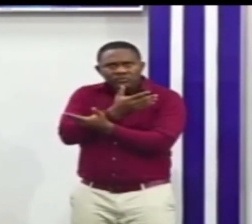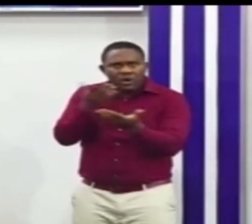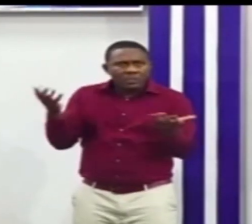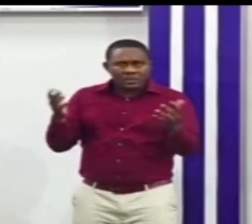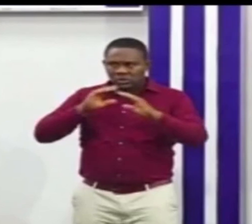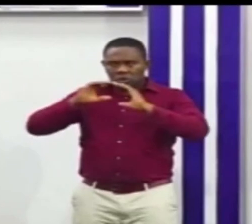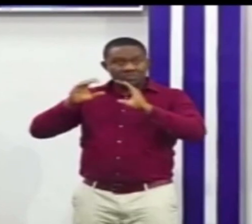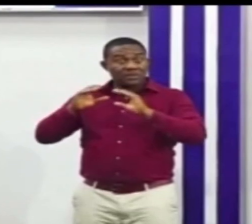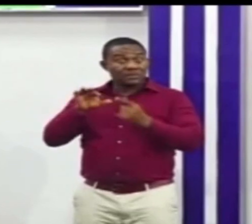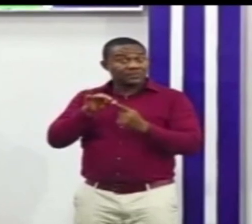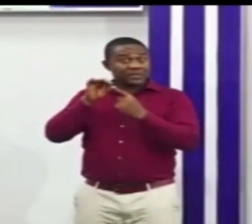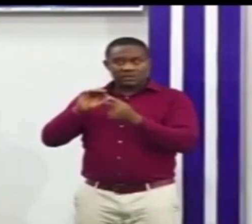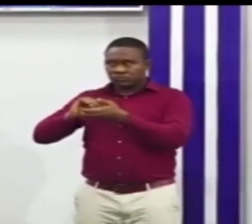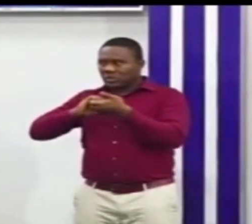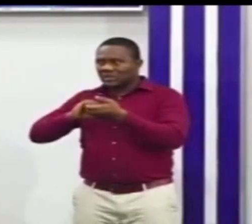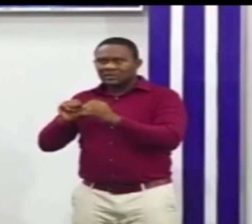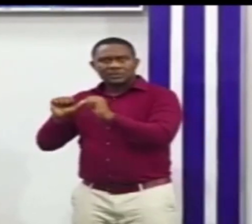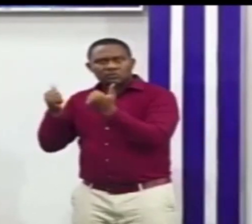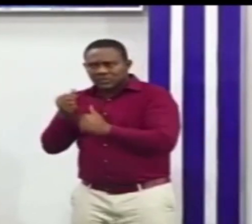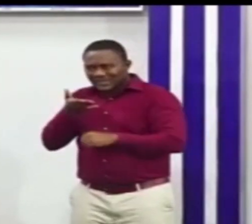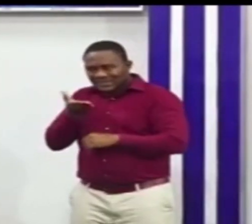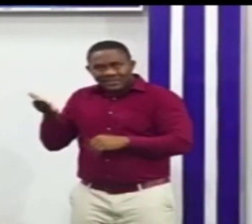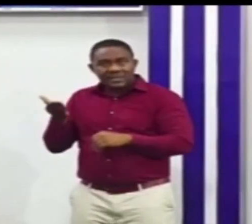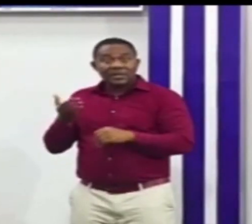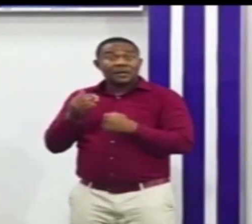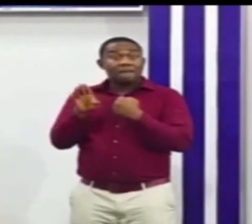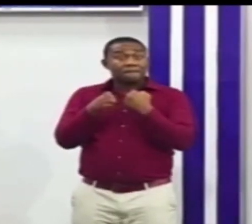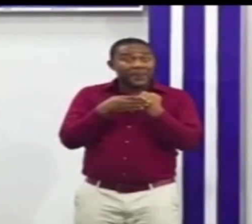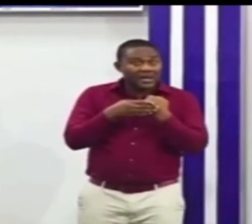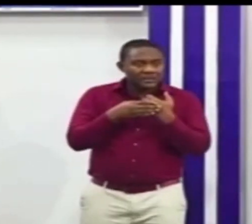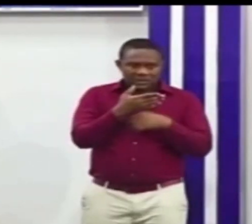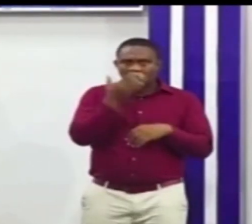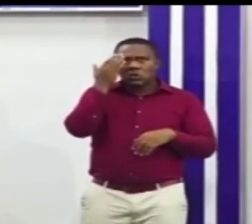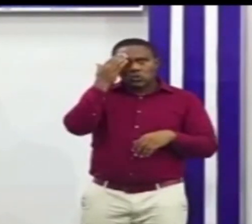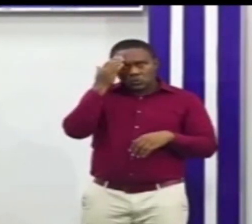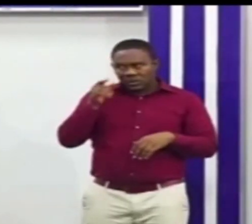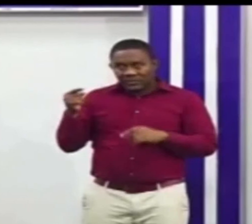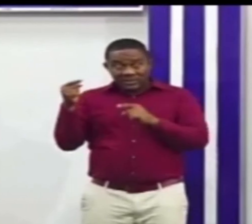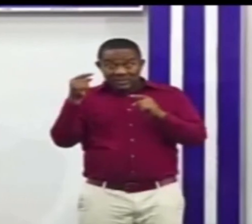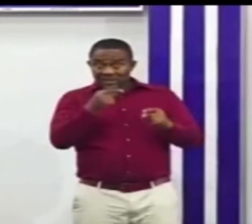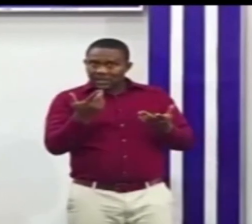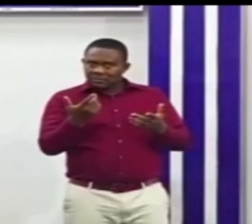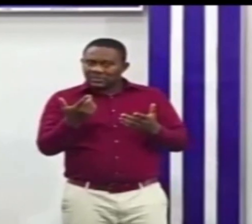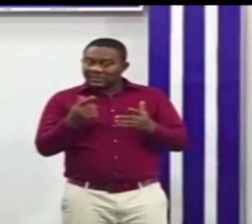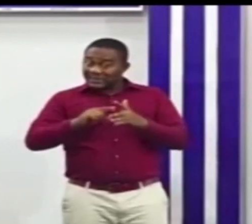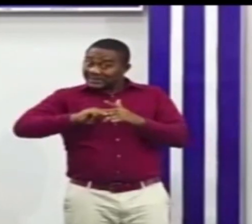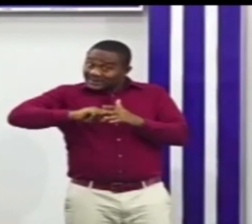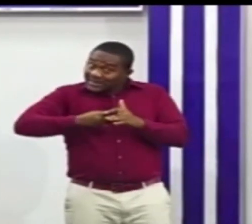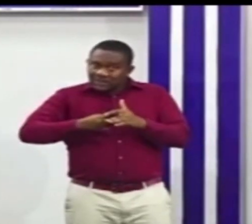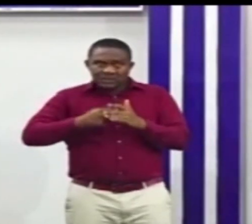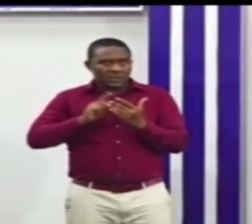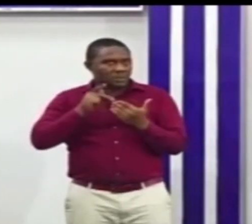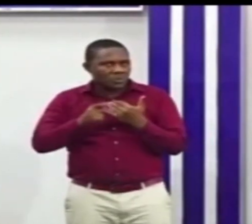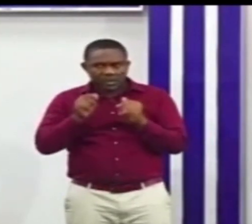the associations trade groups and the financial institutions so that they are lying so that when the program is rolled out we're able